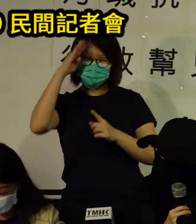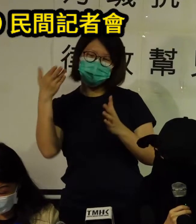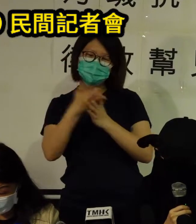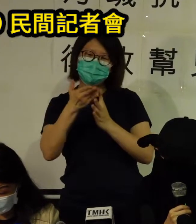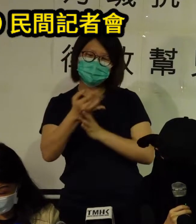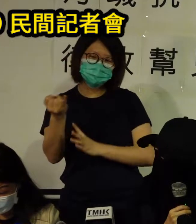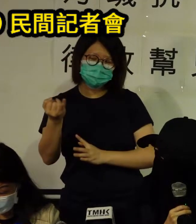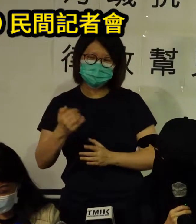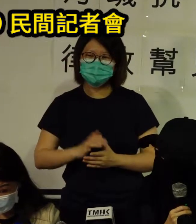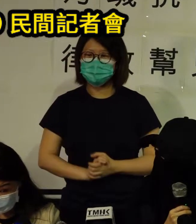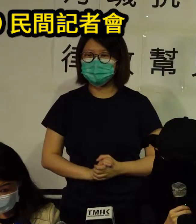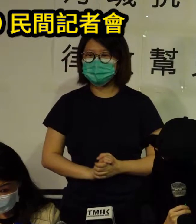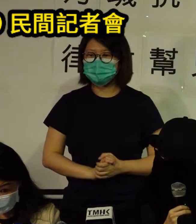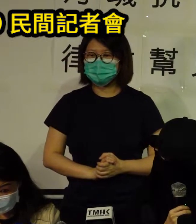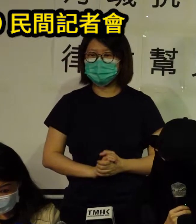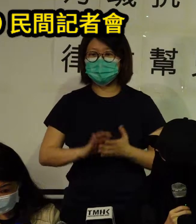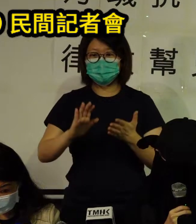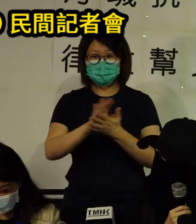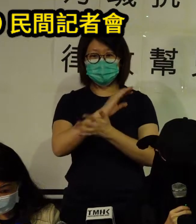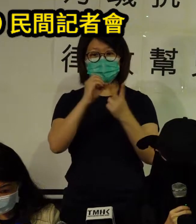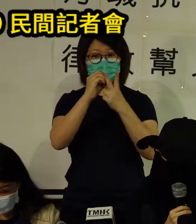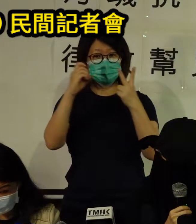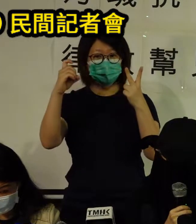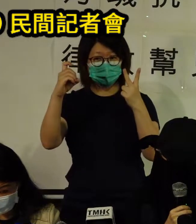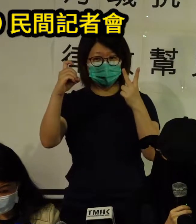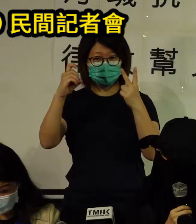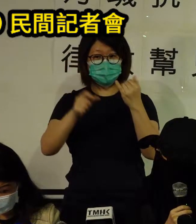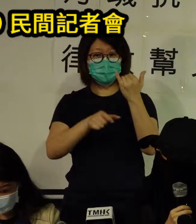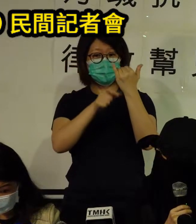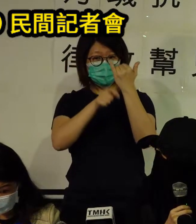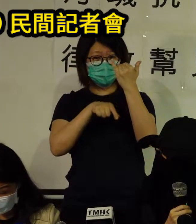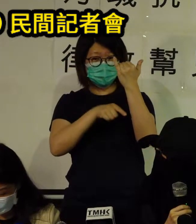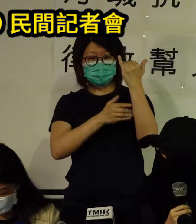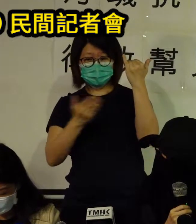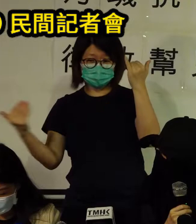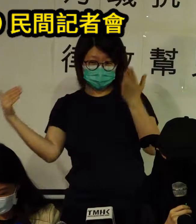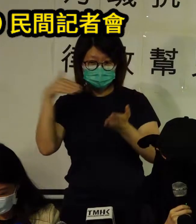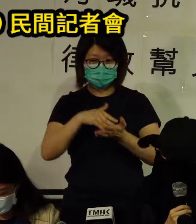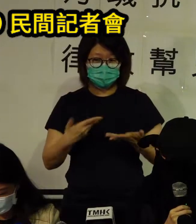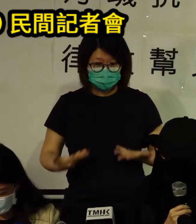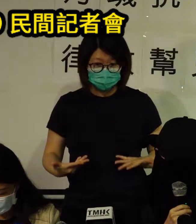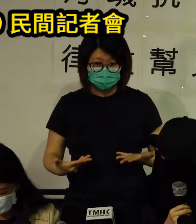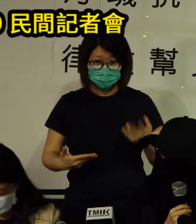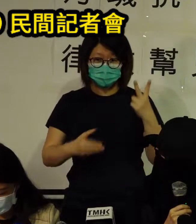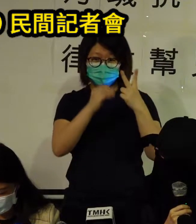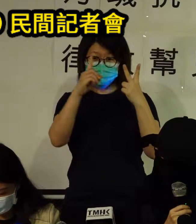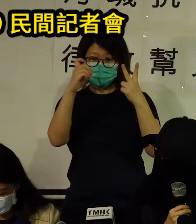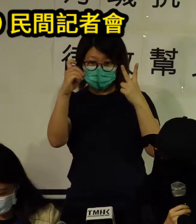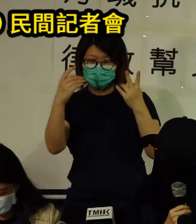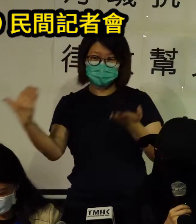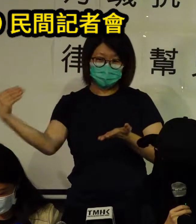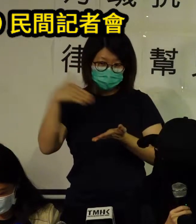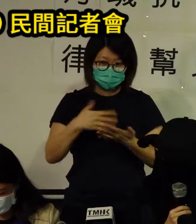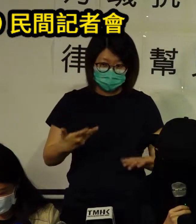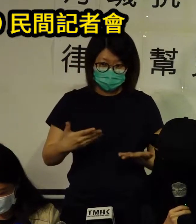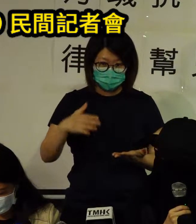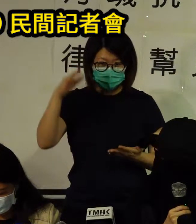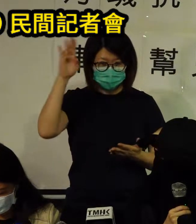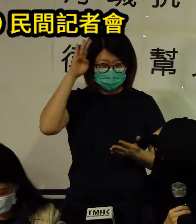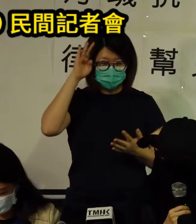movement is still ongoing determinedly on a parallel track of the yet unsettled COVID-19 threat